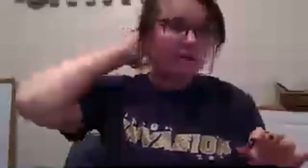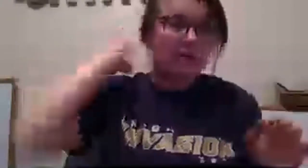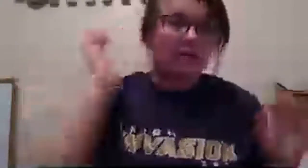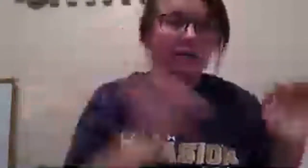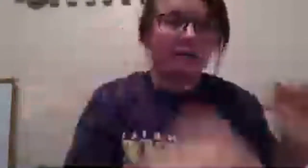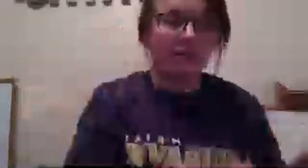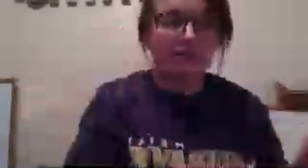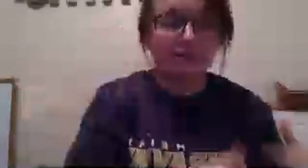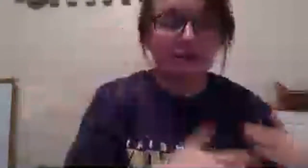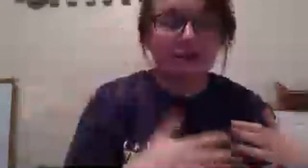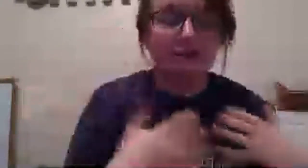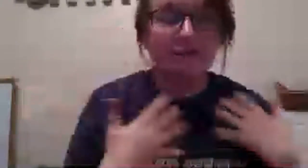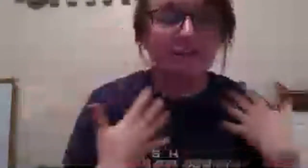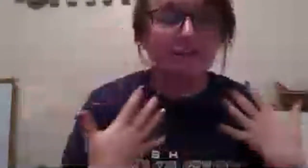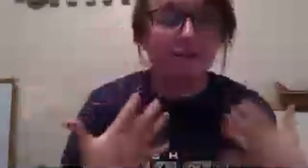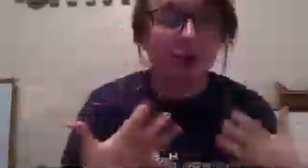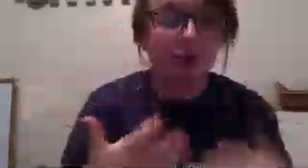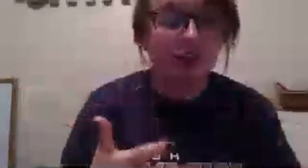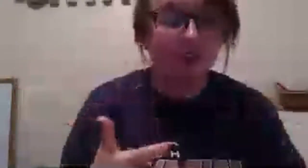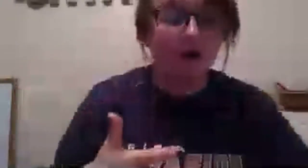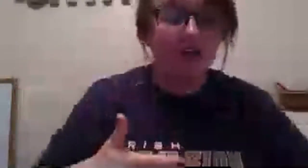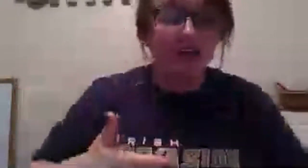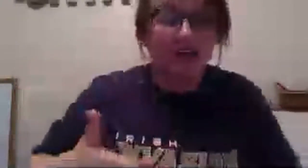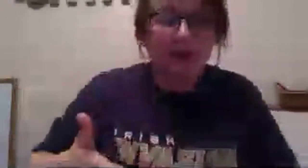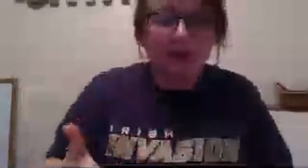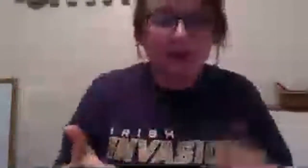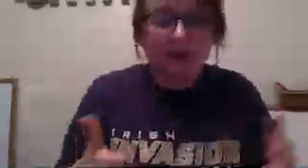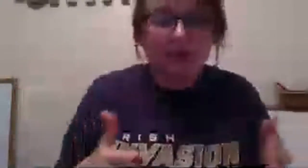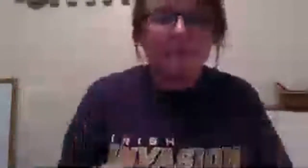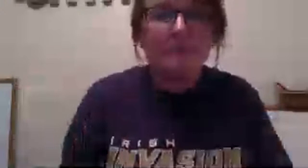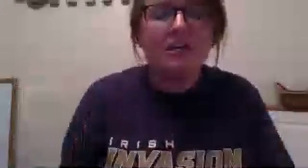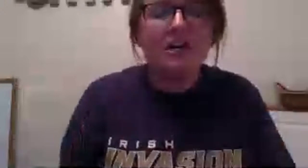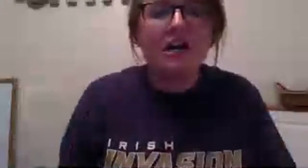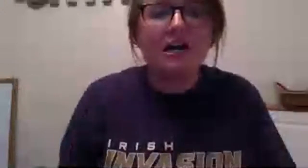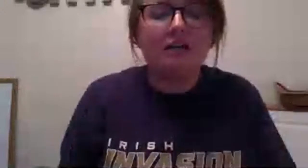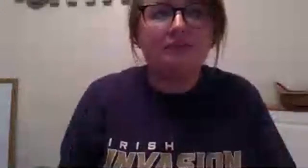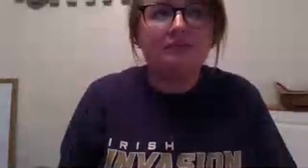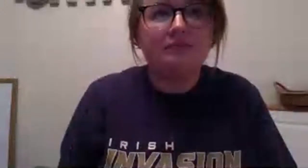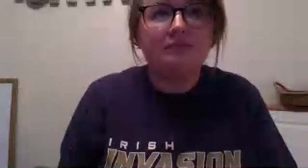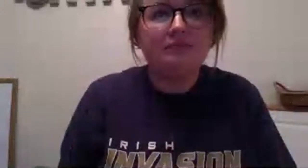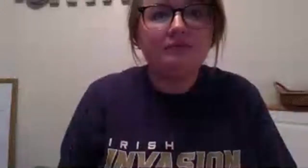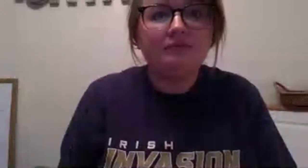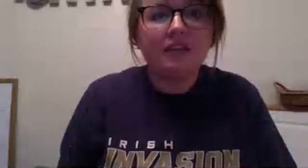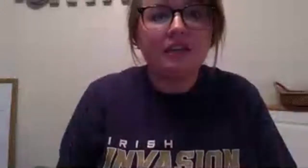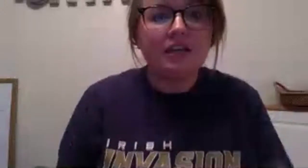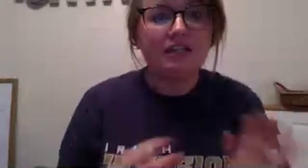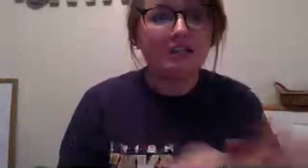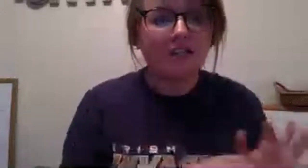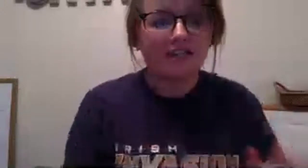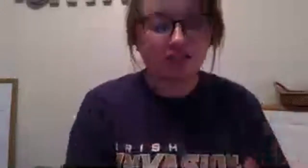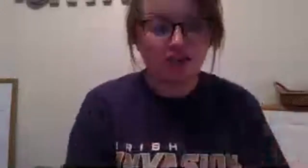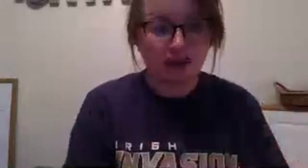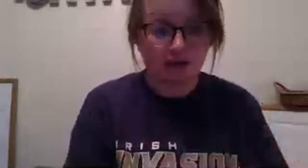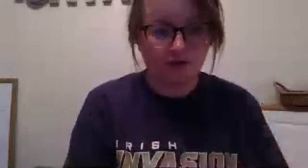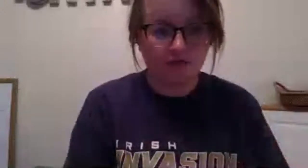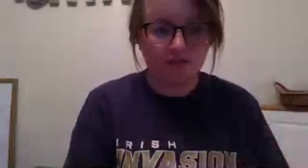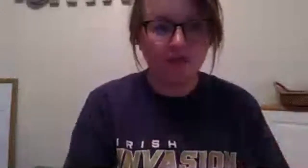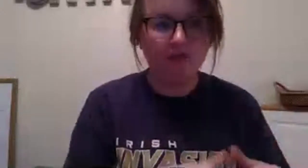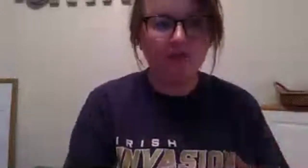like i read this story and i was like if it's a boy like i want to name it beckett right um because to me that's so powerful like we read these